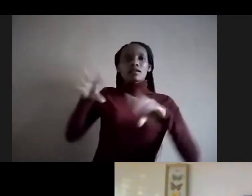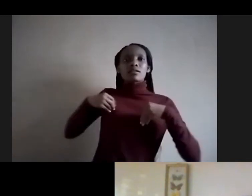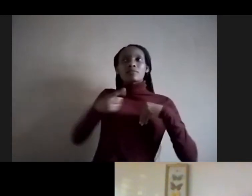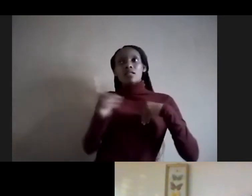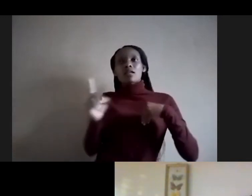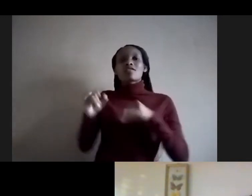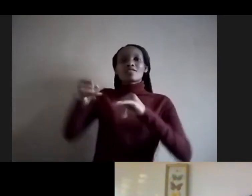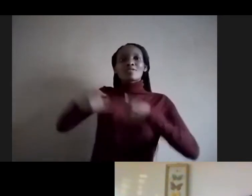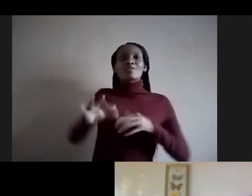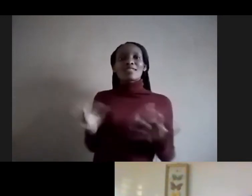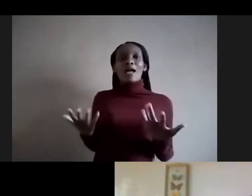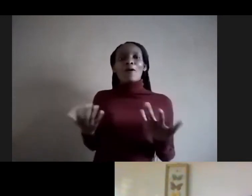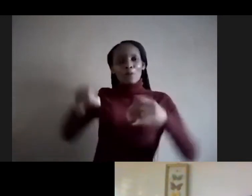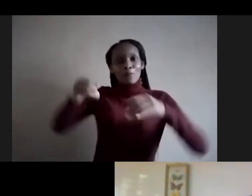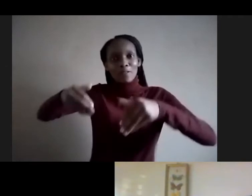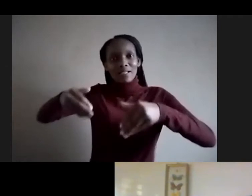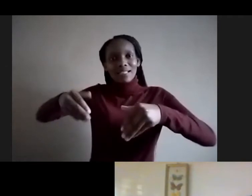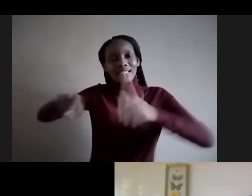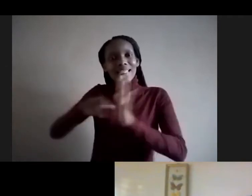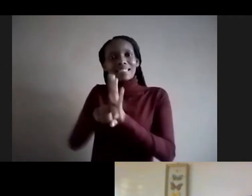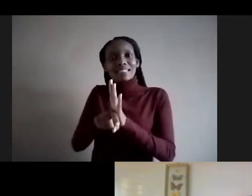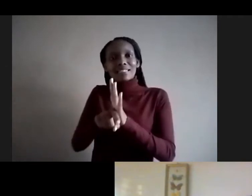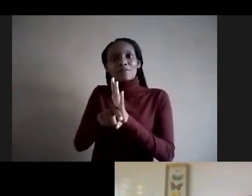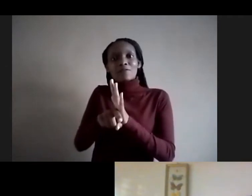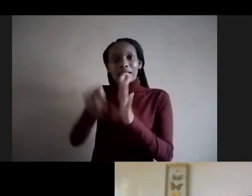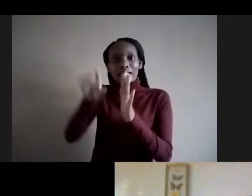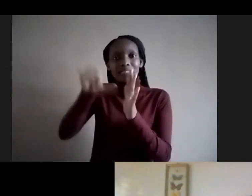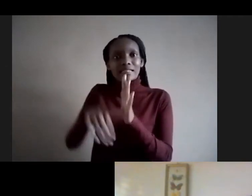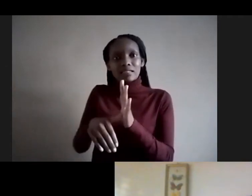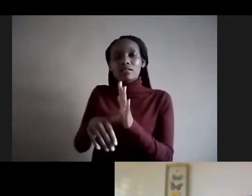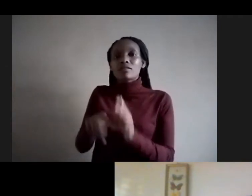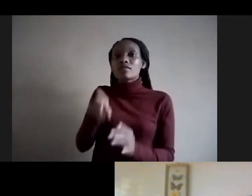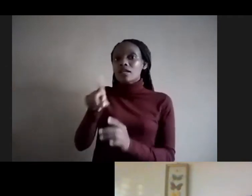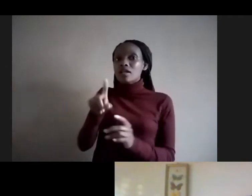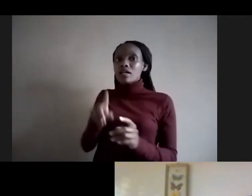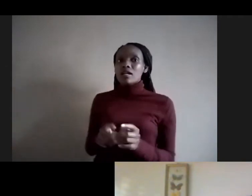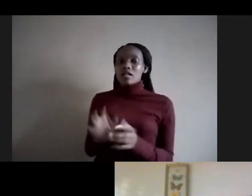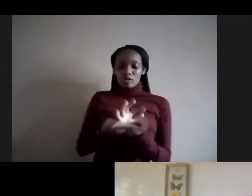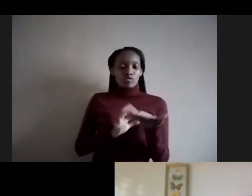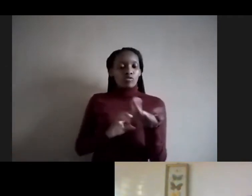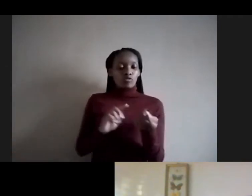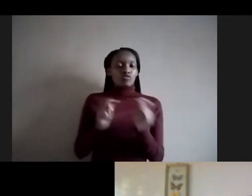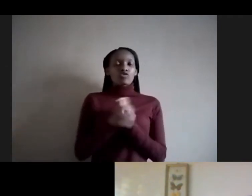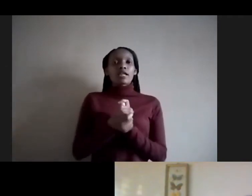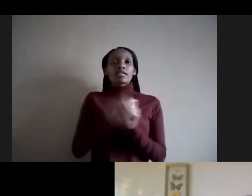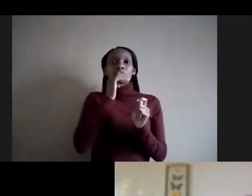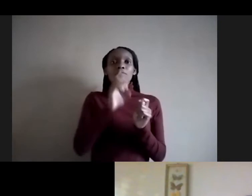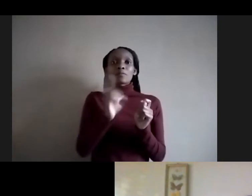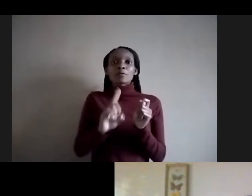negative. To change the narrative literally means grabbing the narrative by the balls.